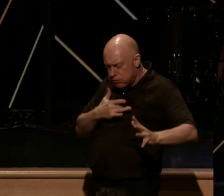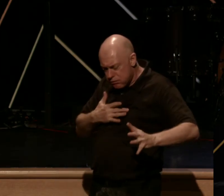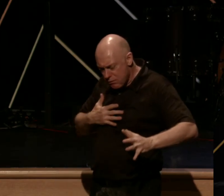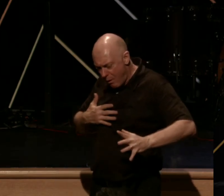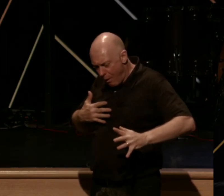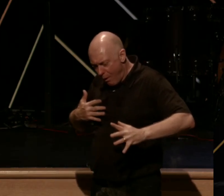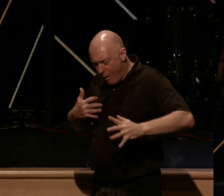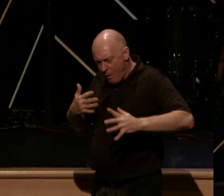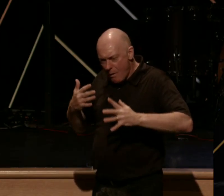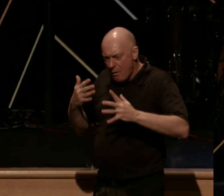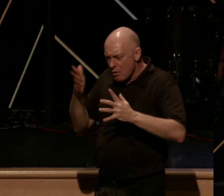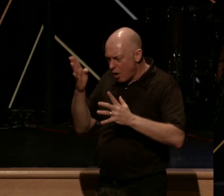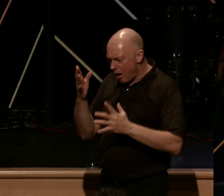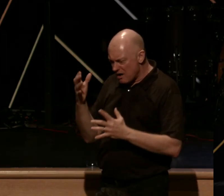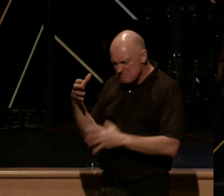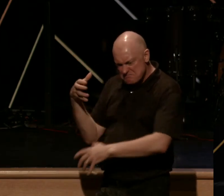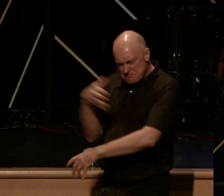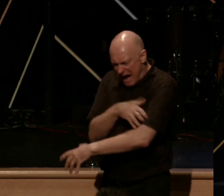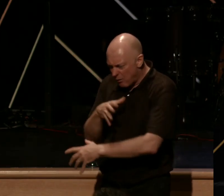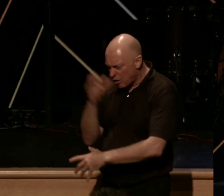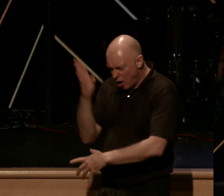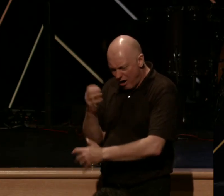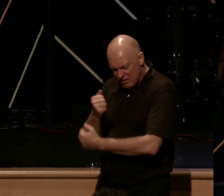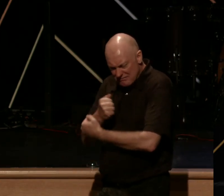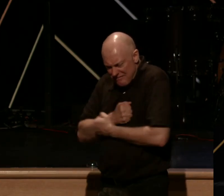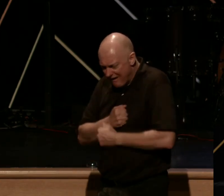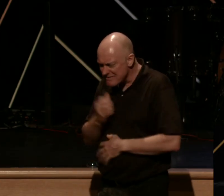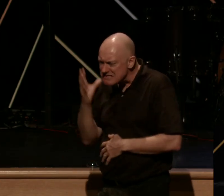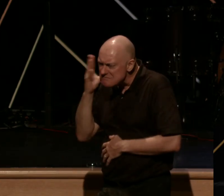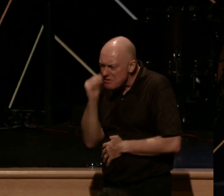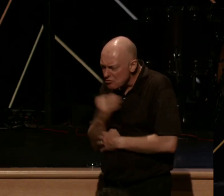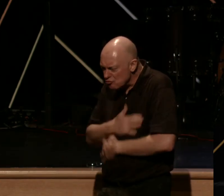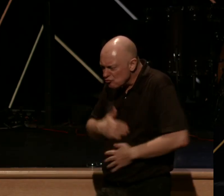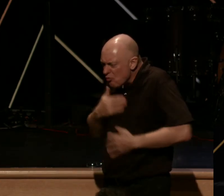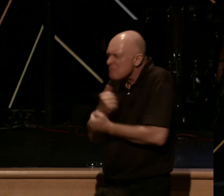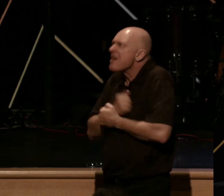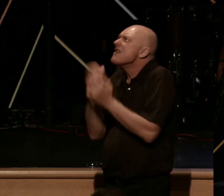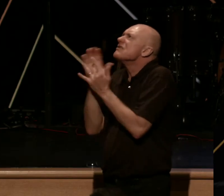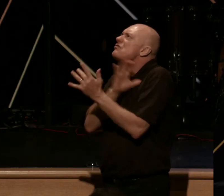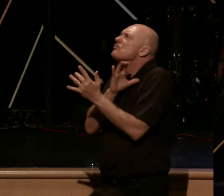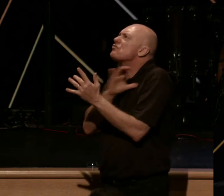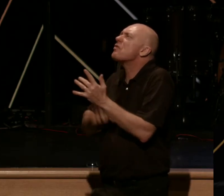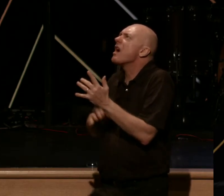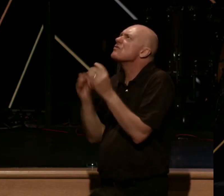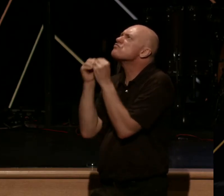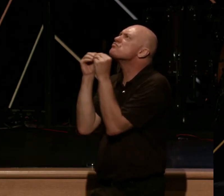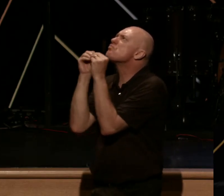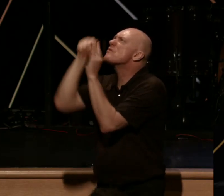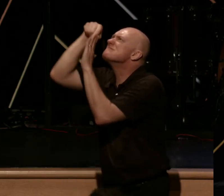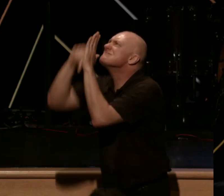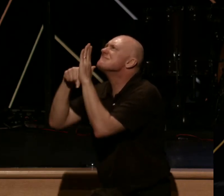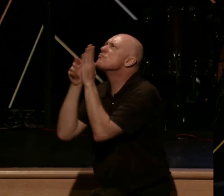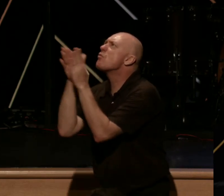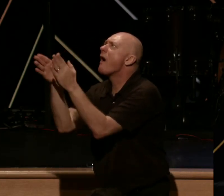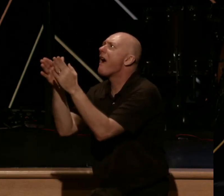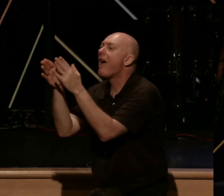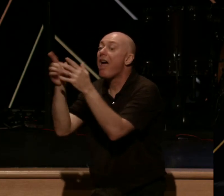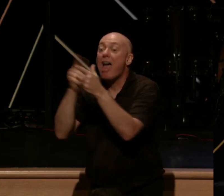supernaturally comprehend and experience and enjoy the love of Jesus Christ in a new and profoundly life-changing way. That's when our